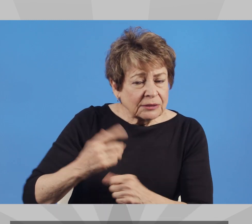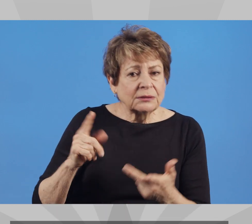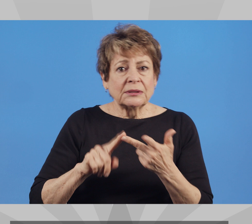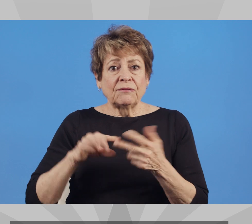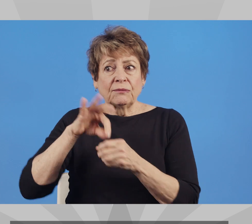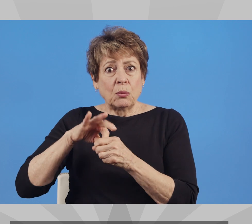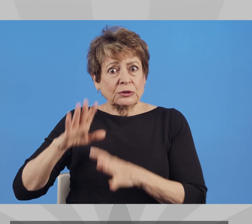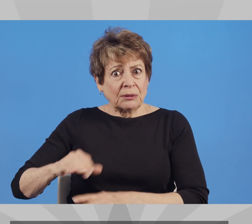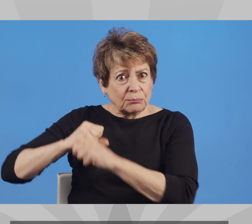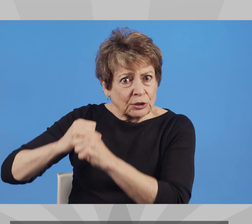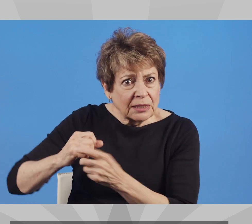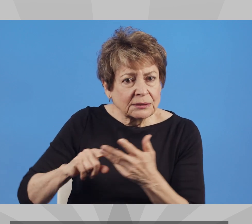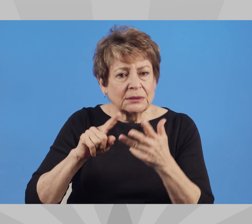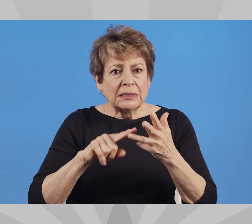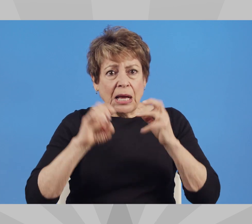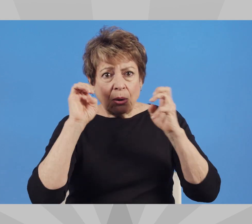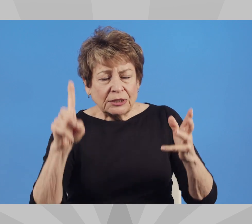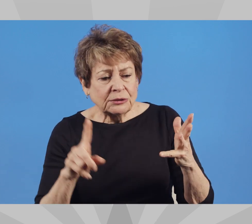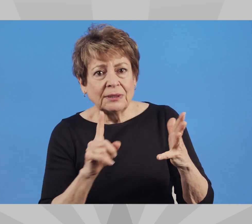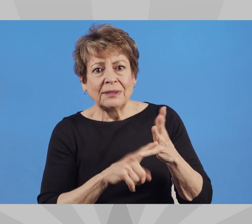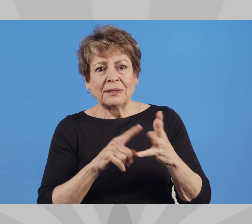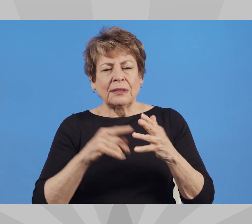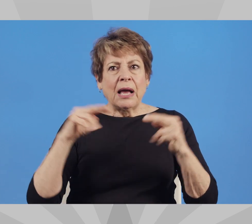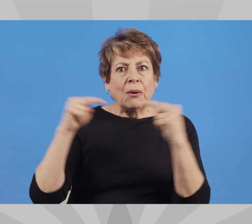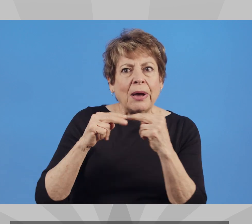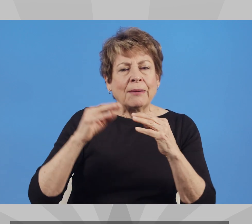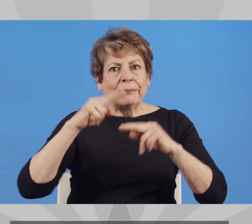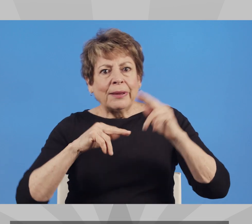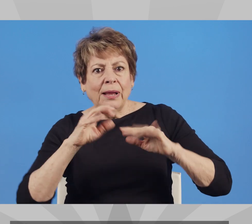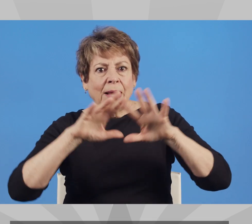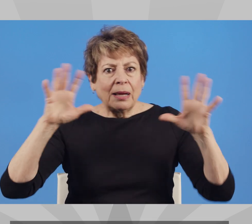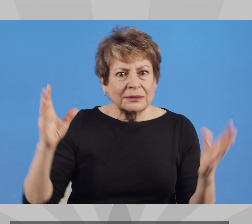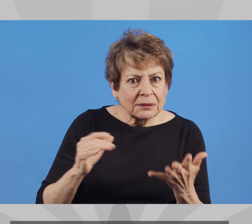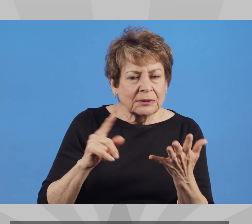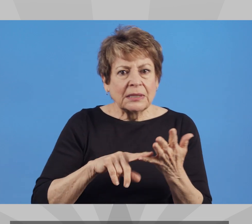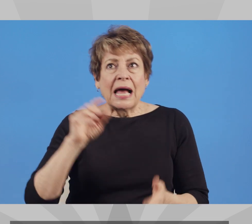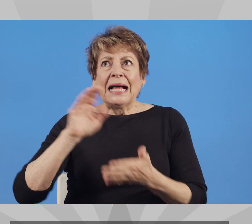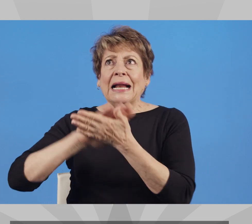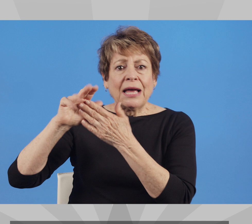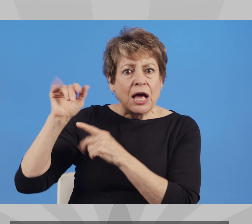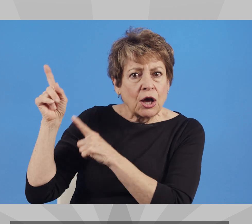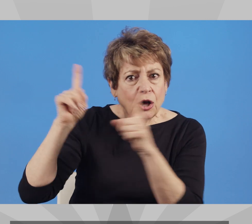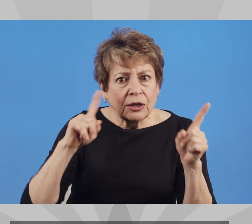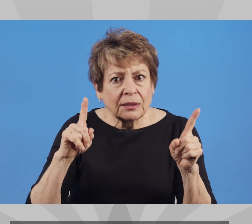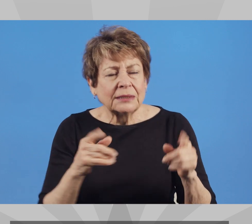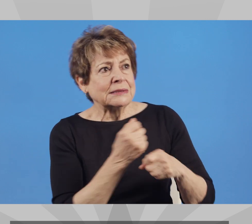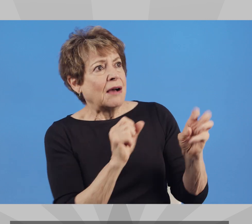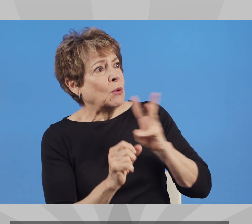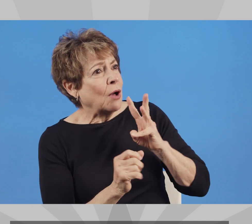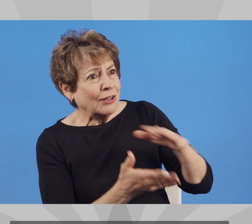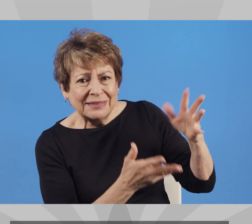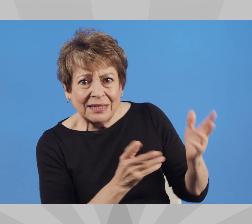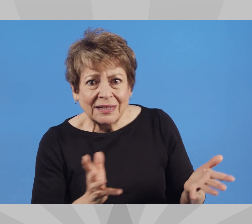voter protection, education, infrastructure, clean air, and